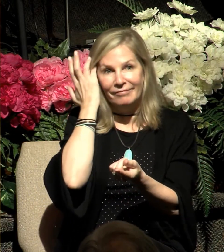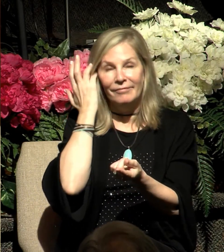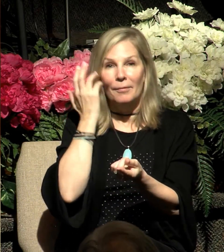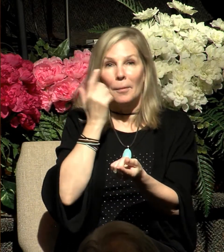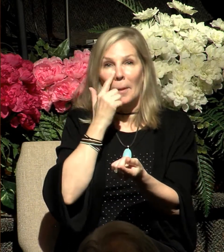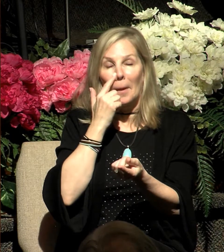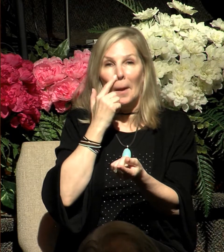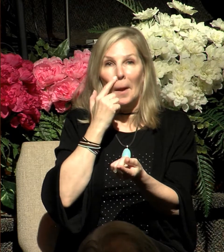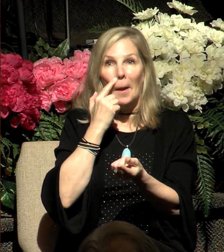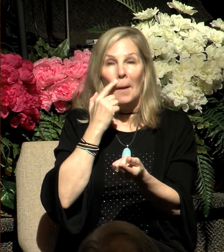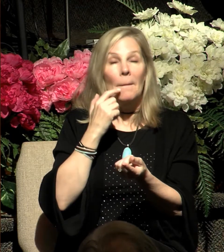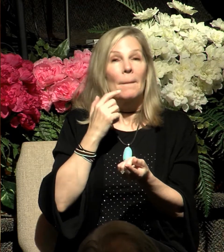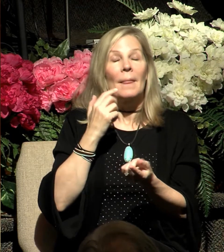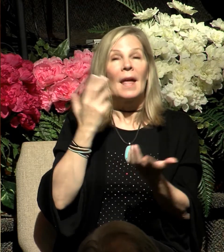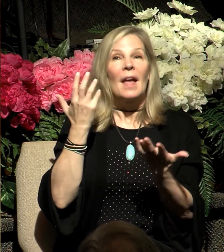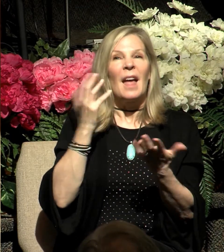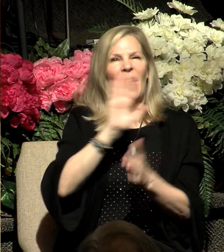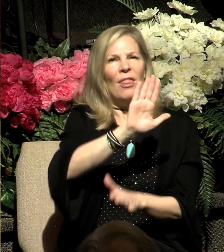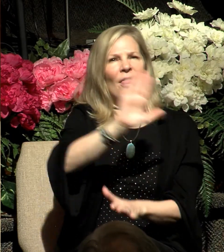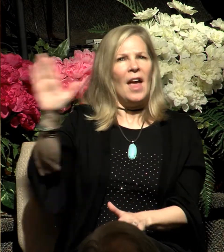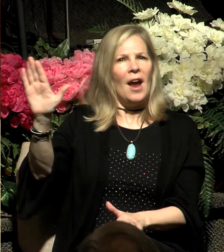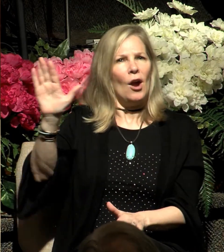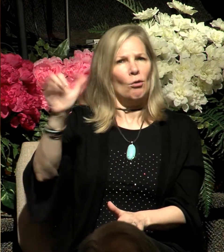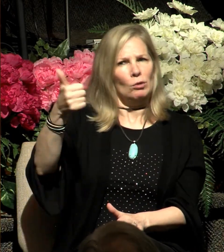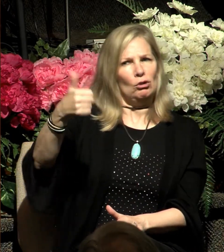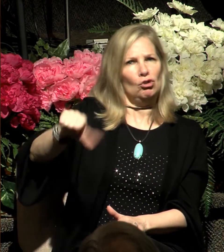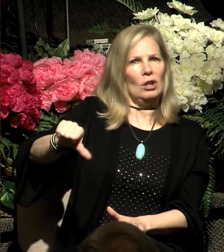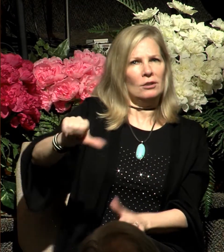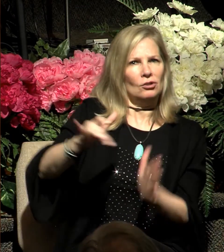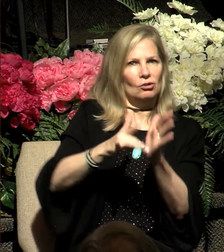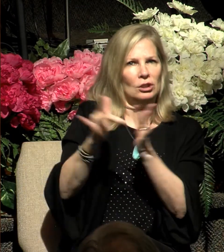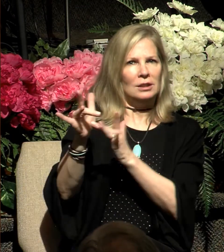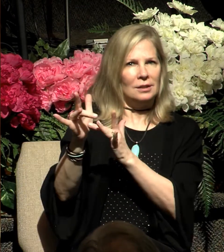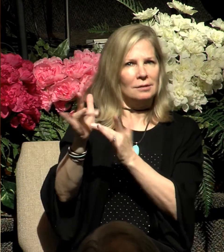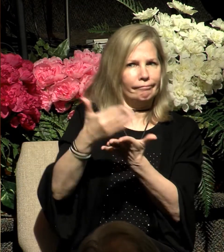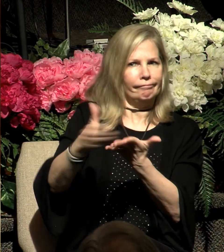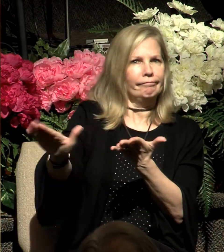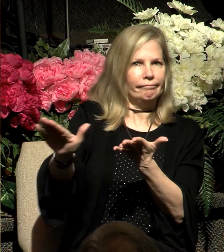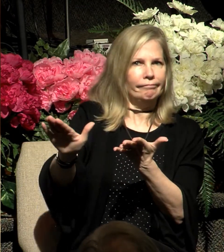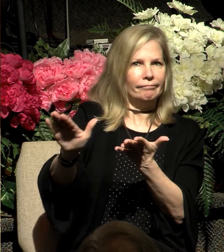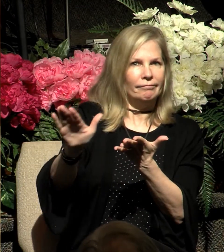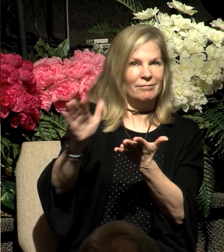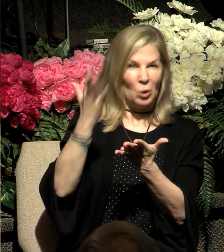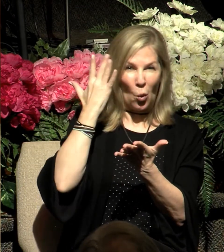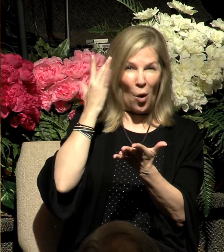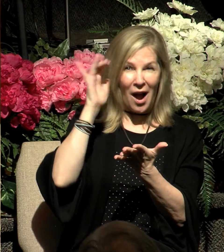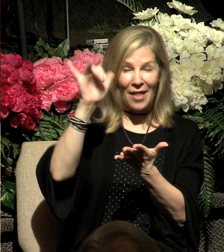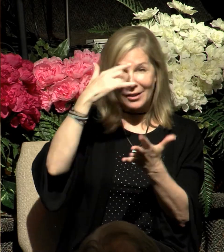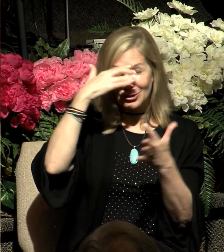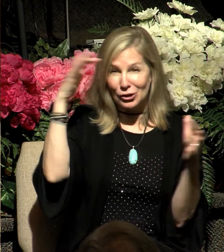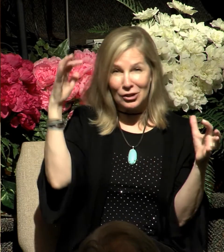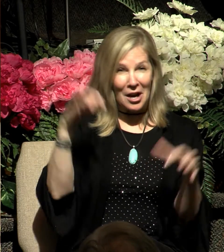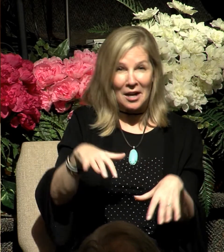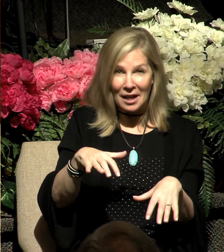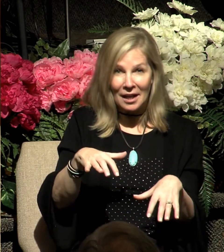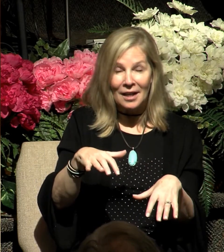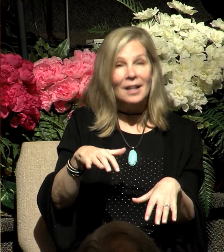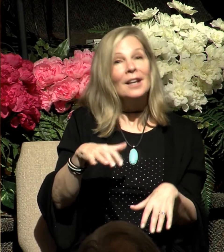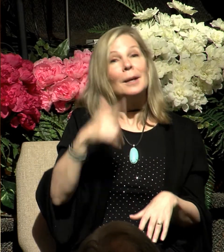makes their resistance and their rejection of Jesus so remarkable is that Moses even gave the Jewish people